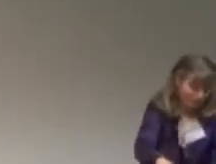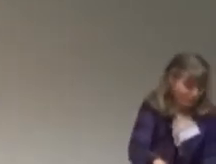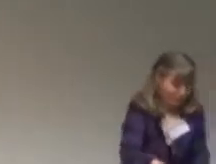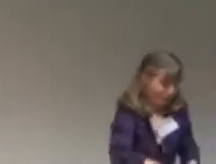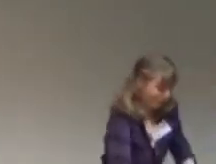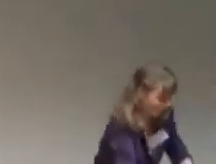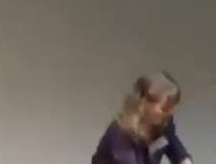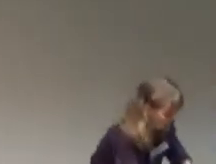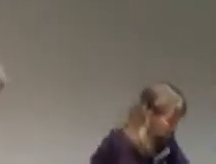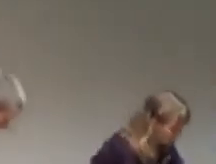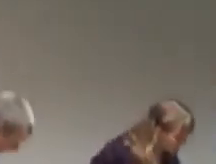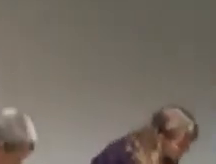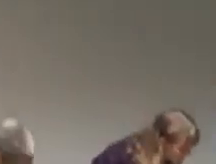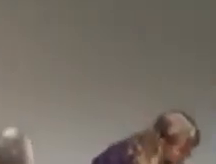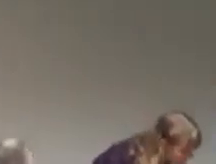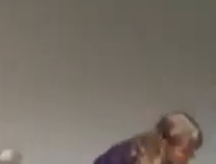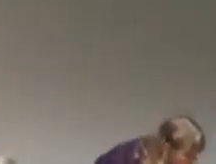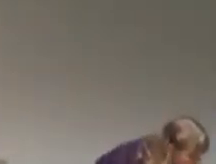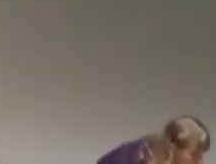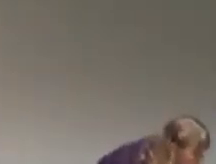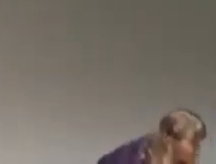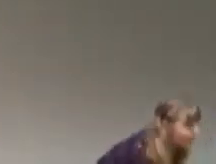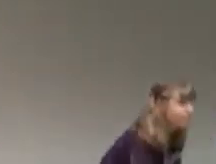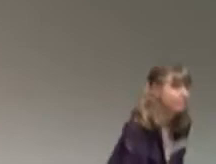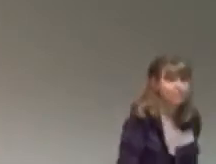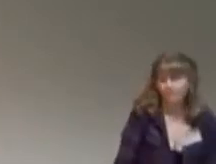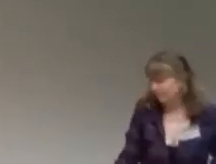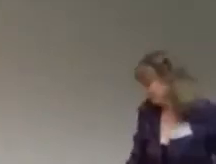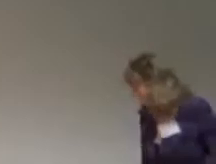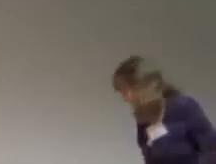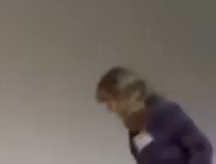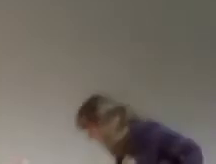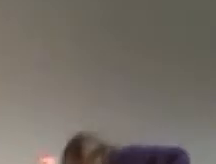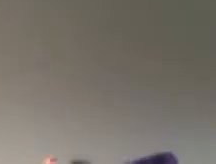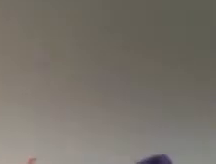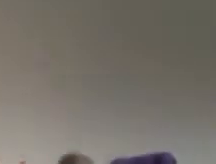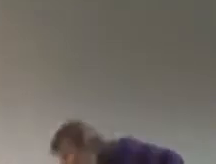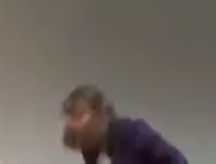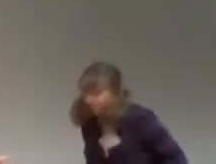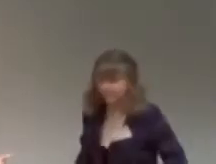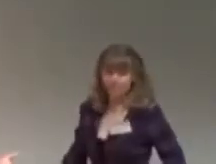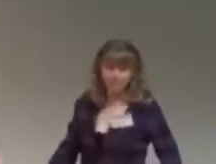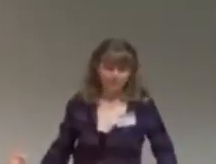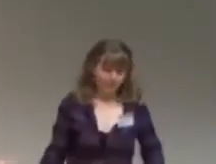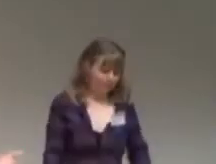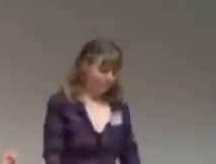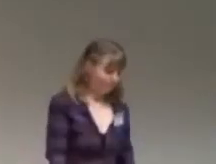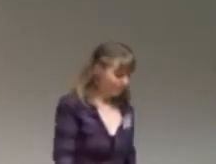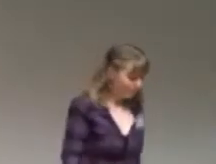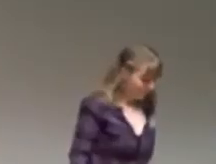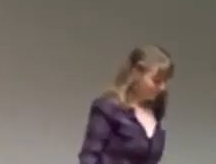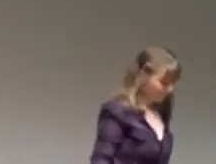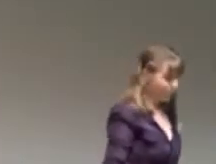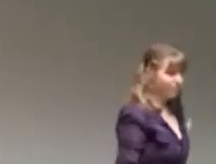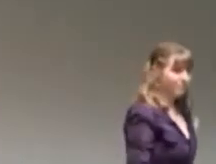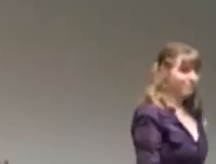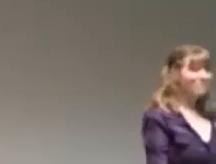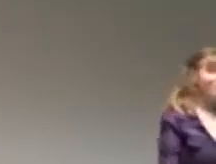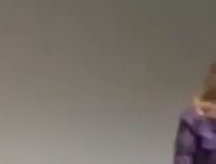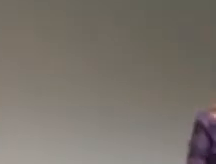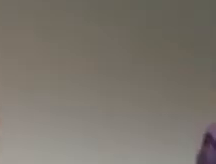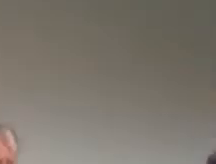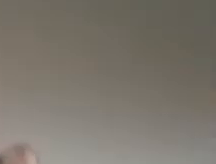All right. So, do we have any questions? These can be on. How can I get my message up there? Or what should I do? Et cetera. anything. Yes?